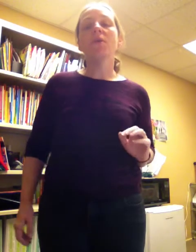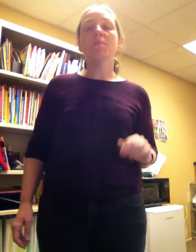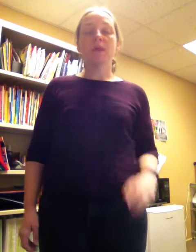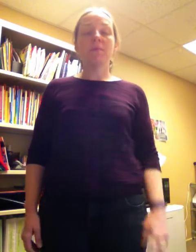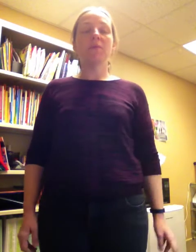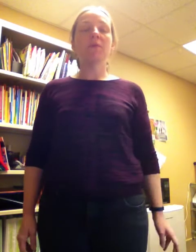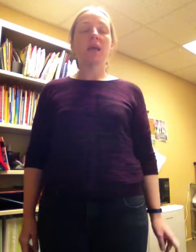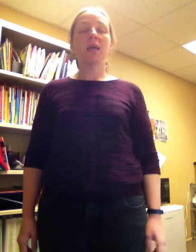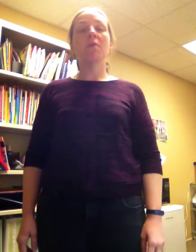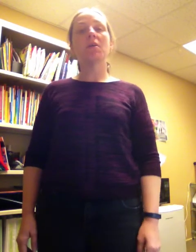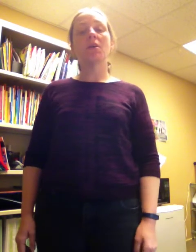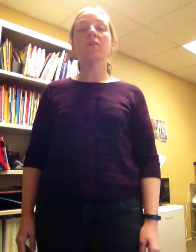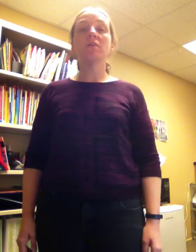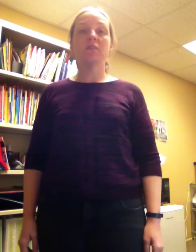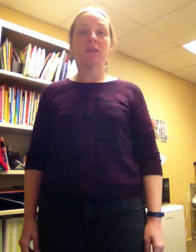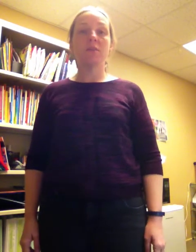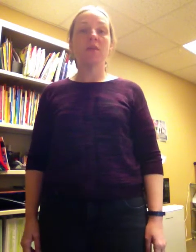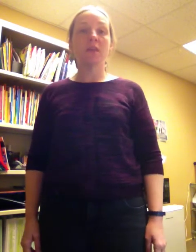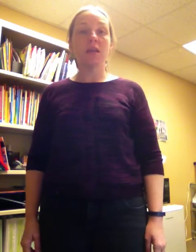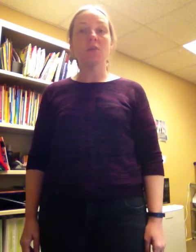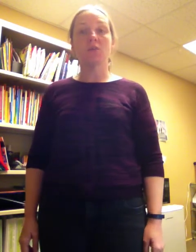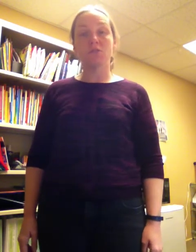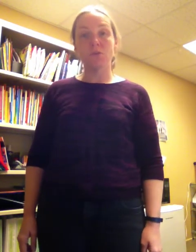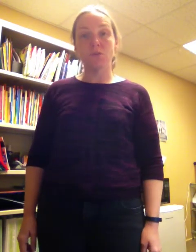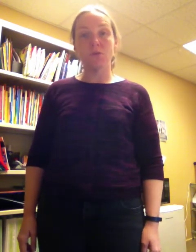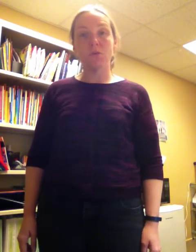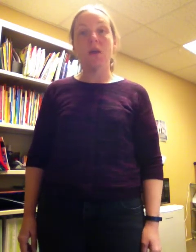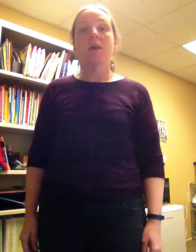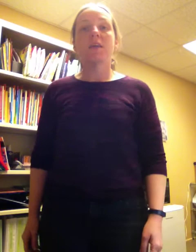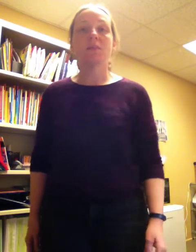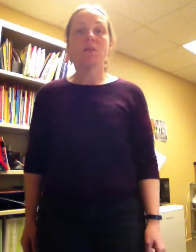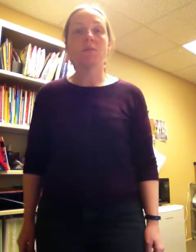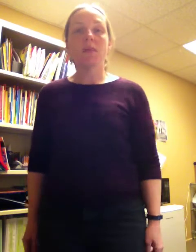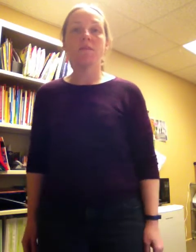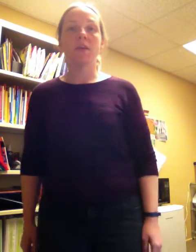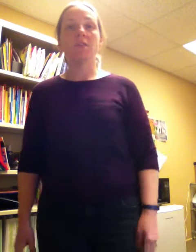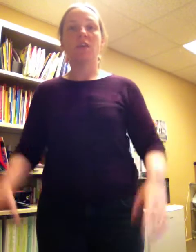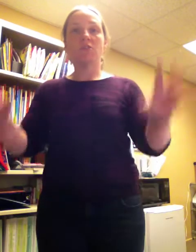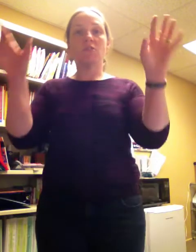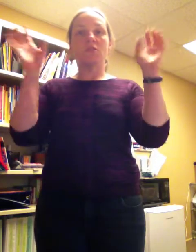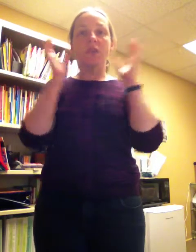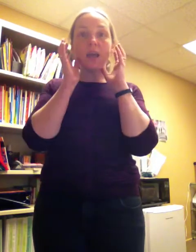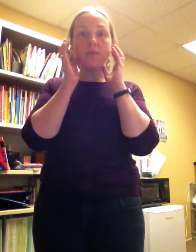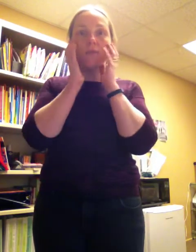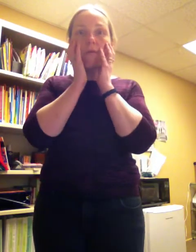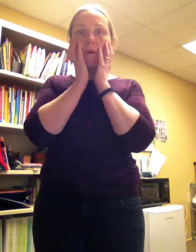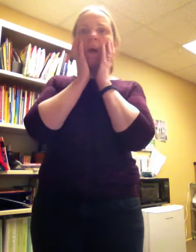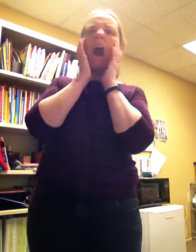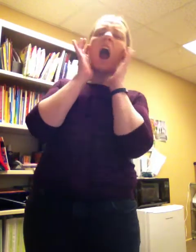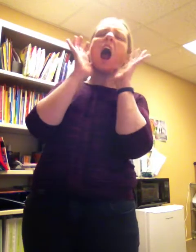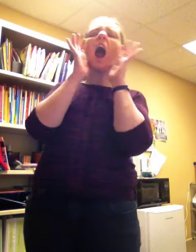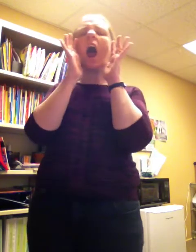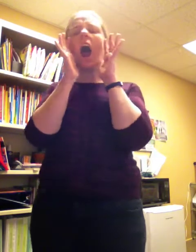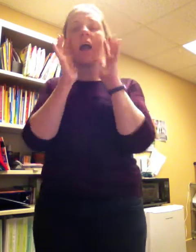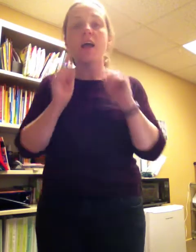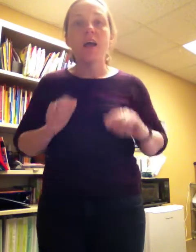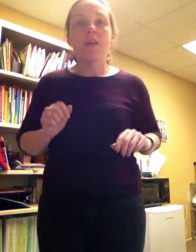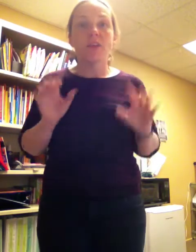the people came along to see what they could do. They stomped their feet, they gave a roar, they